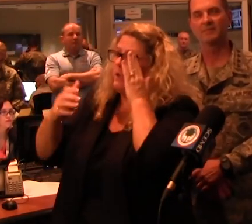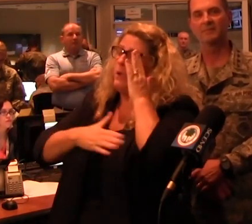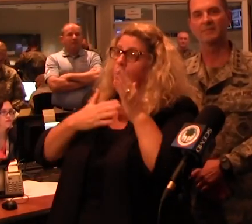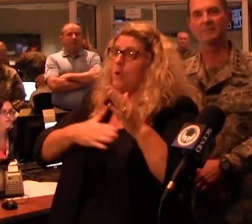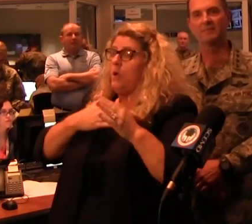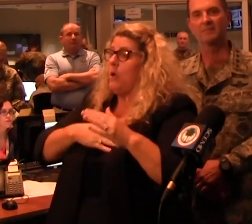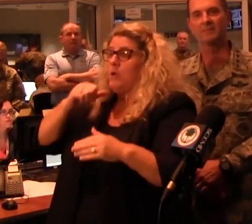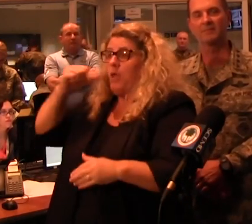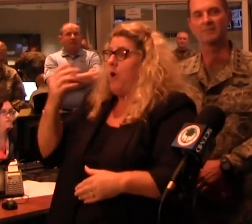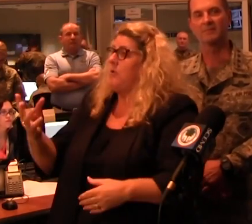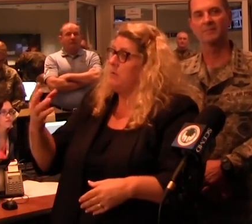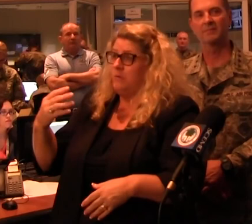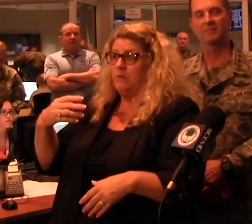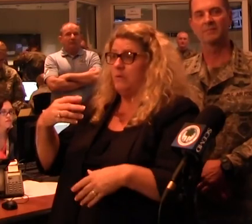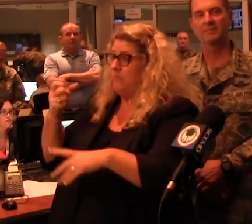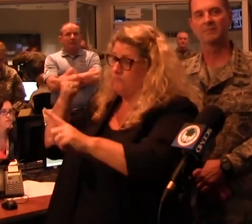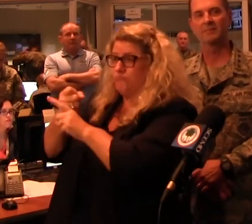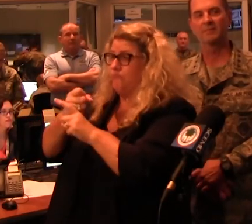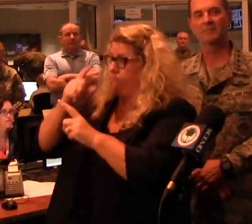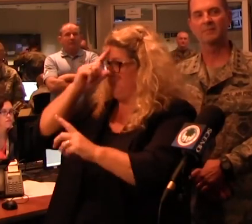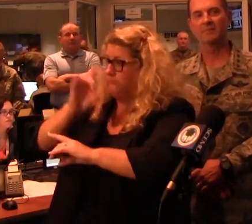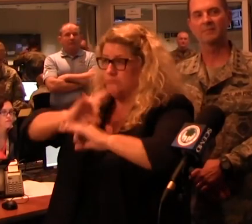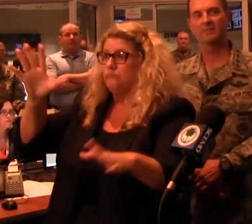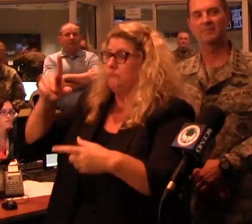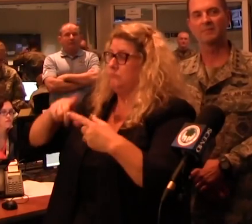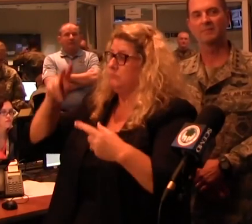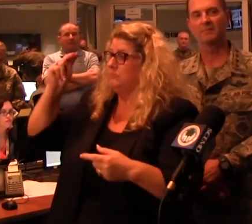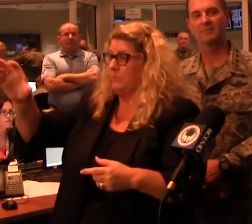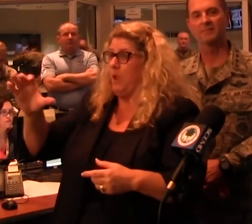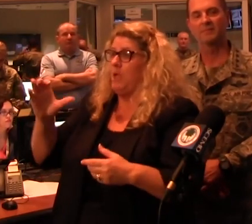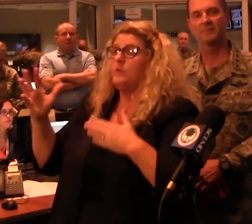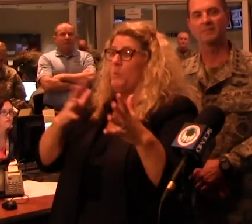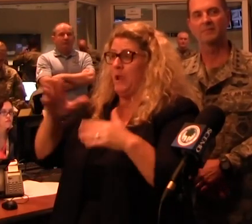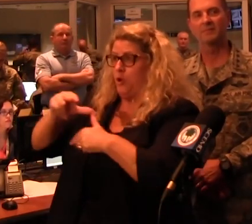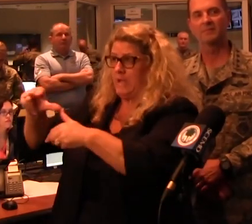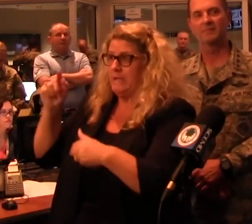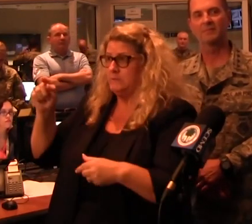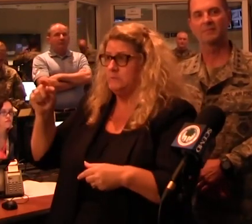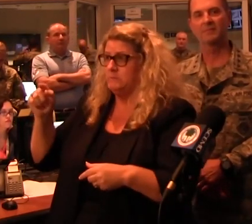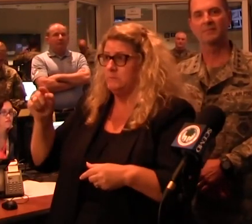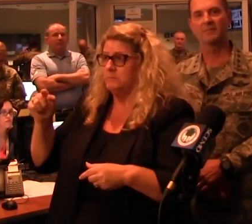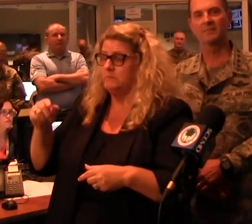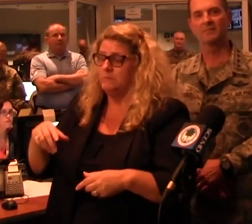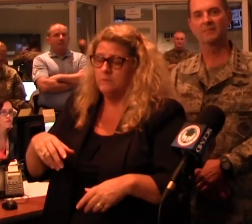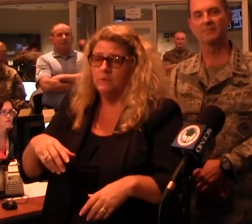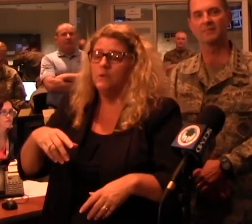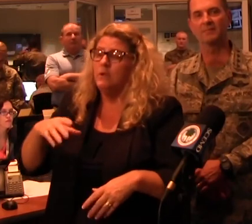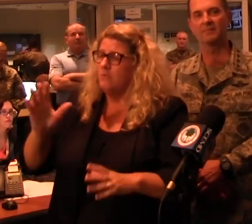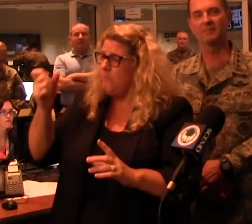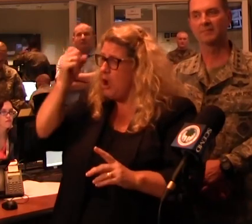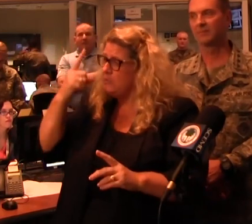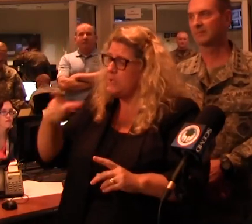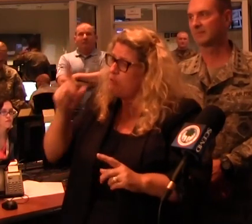bit because it always could have been worse. But the main lesson that we've learned and relearned and relearned is you've got to be ready, you have to be